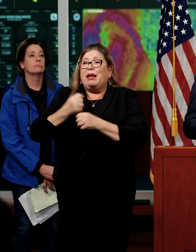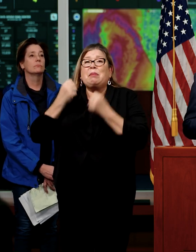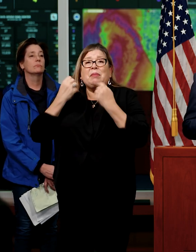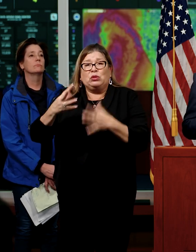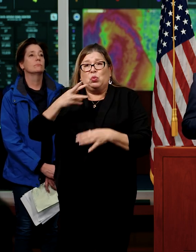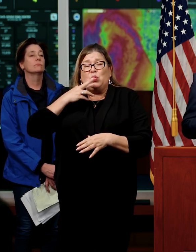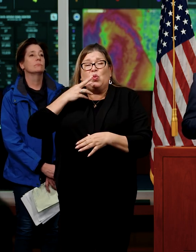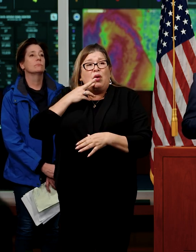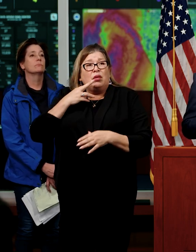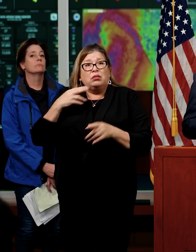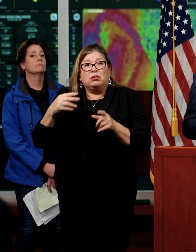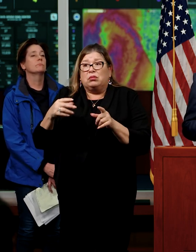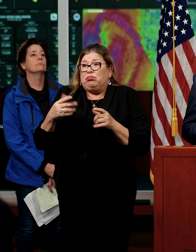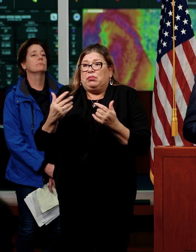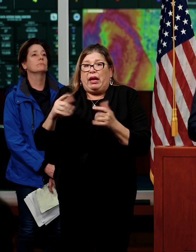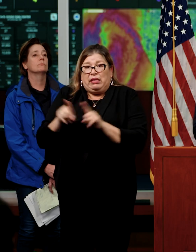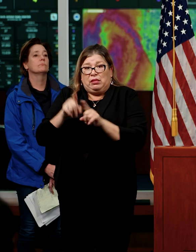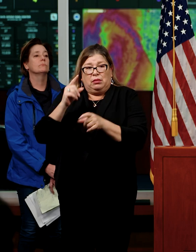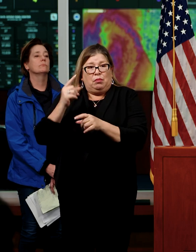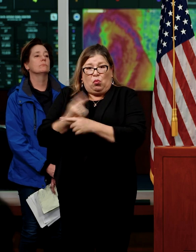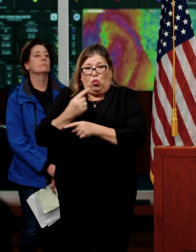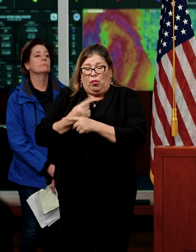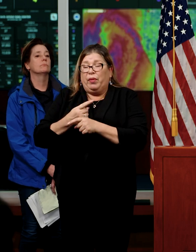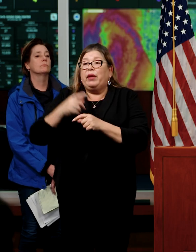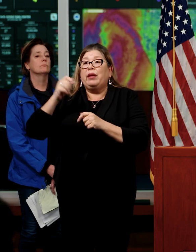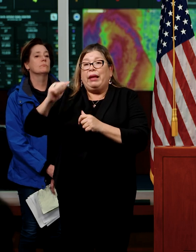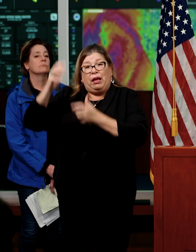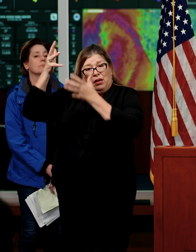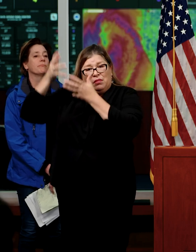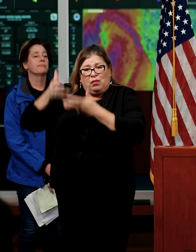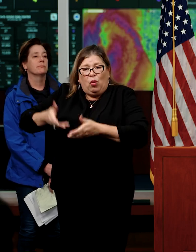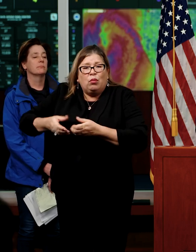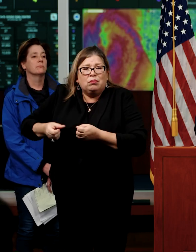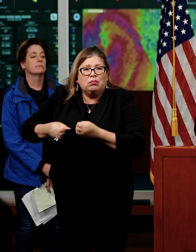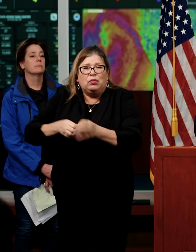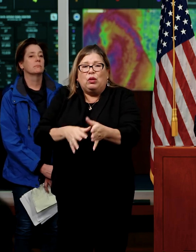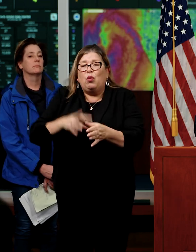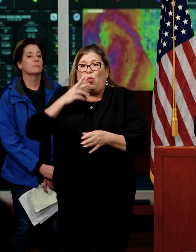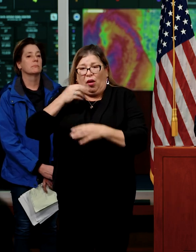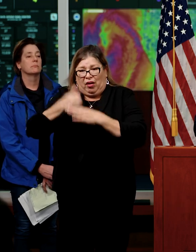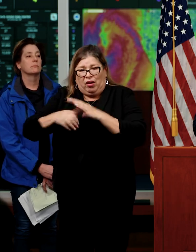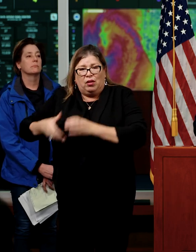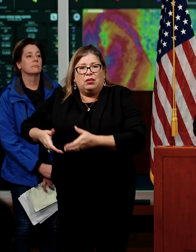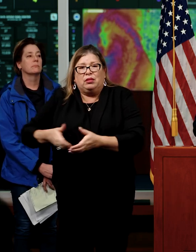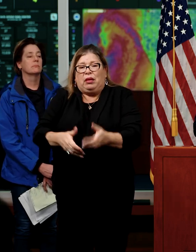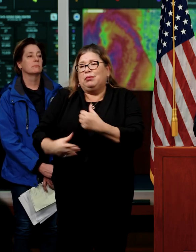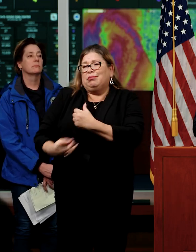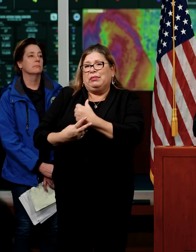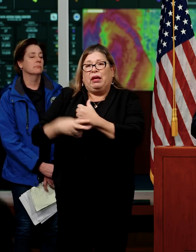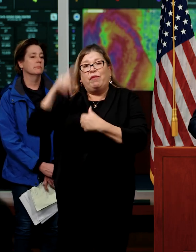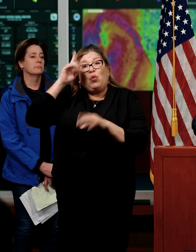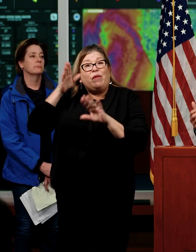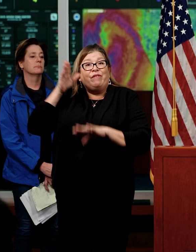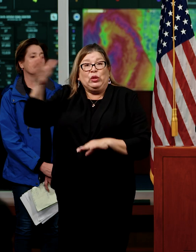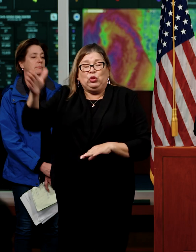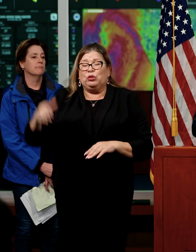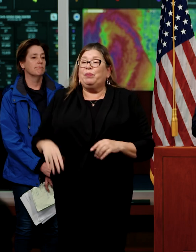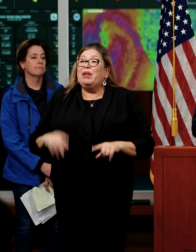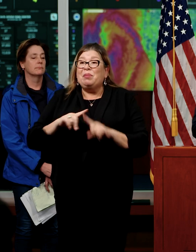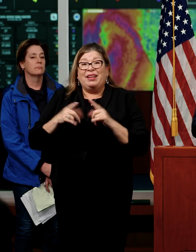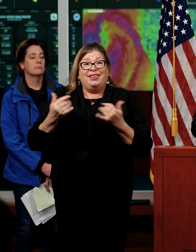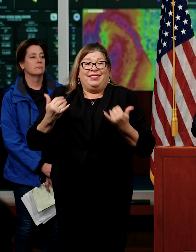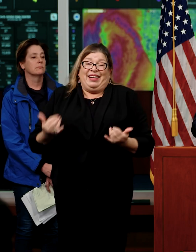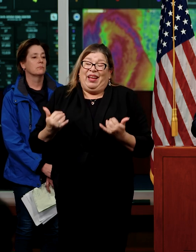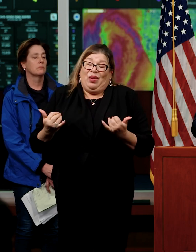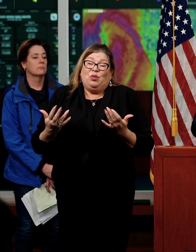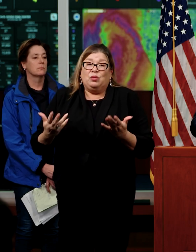much water as appropriate to export for storage and future use. As it is right now, as I'll ask Carla